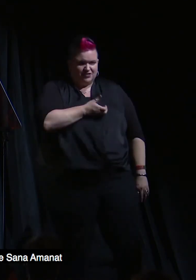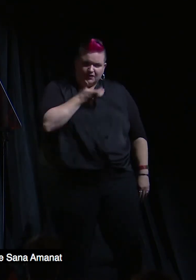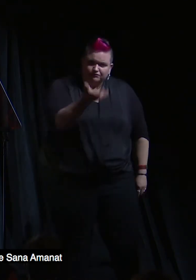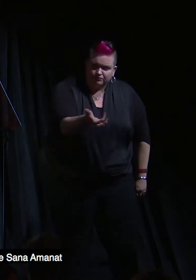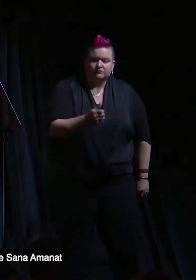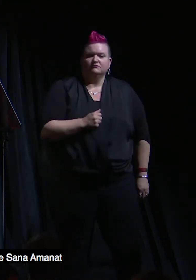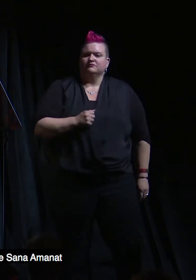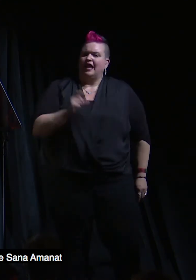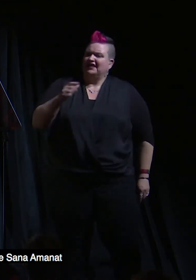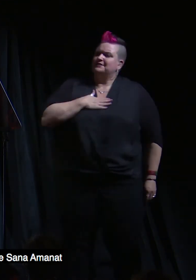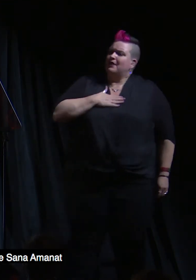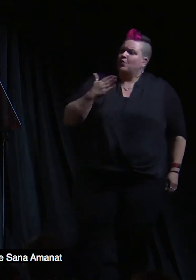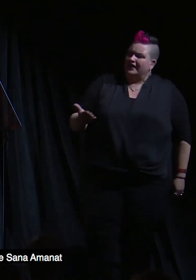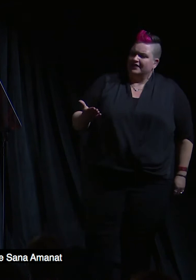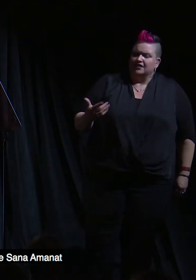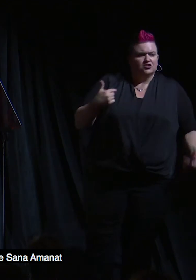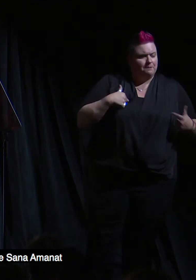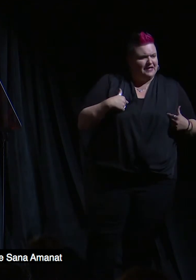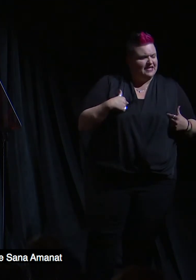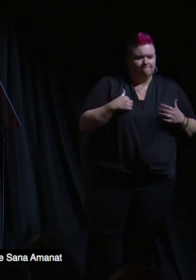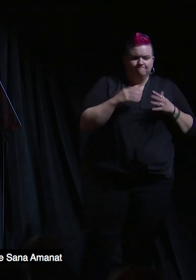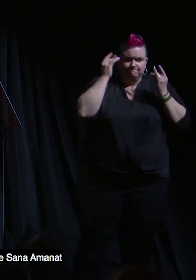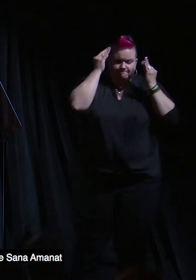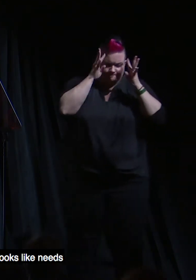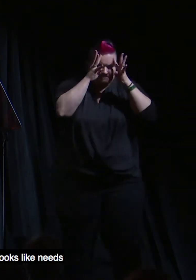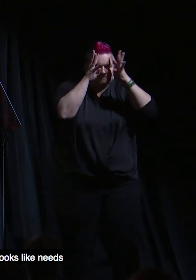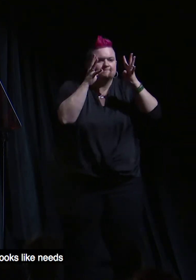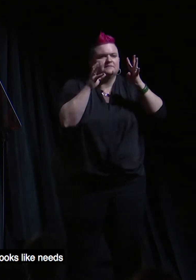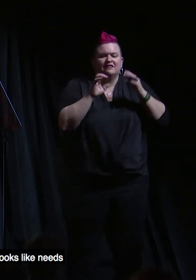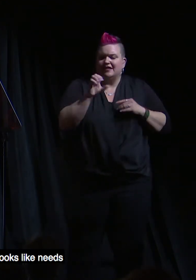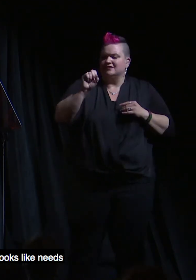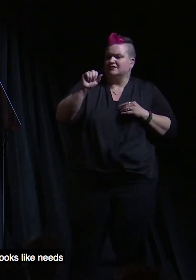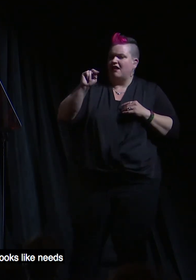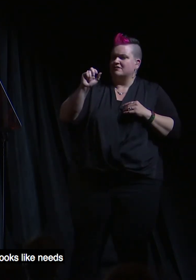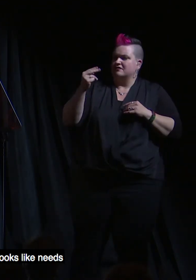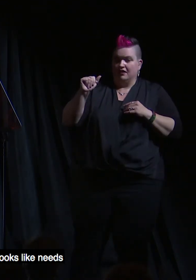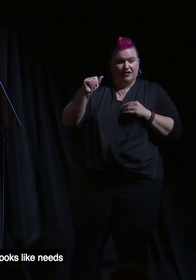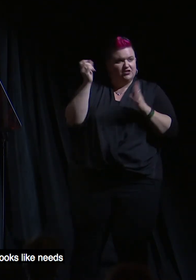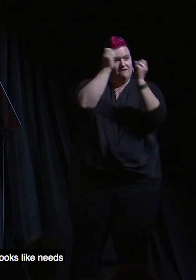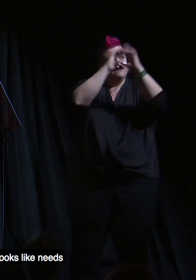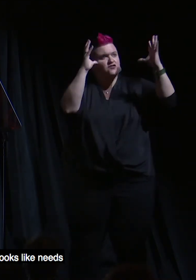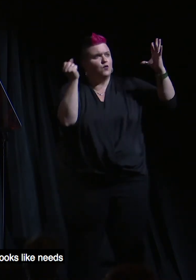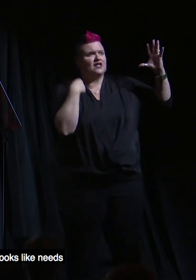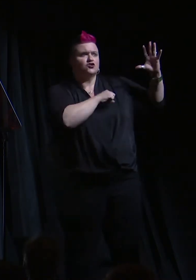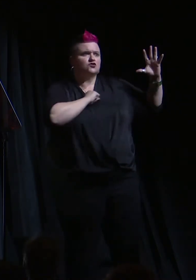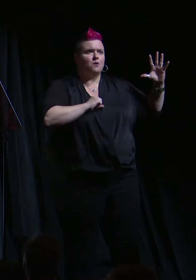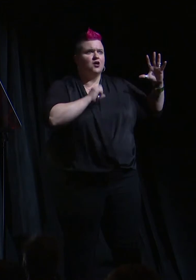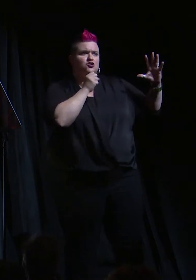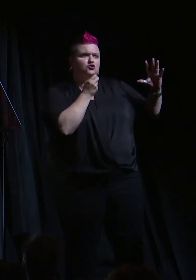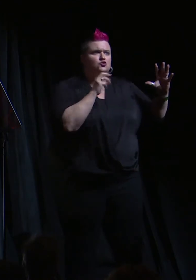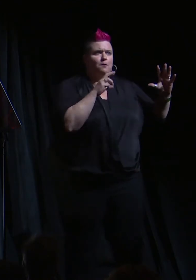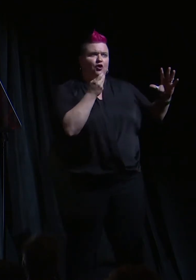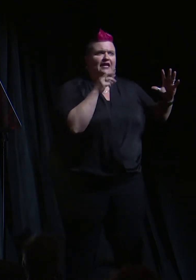I have to be willing to be cutting edge like Sana Ahmad, who said a vision of what a superhero looks like